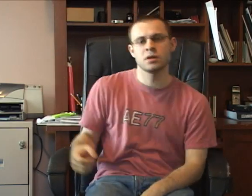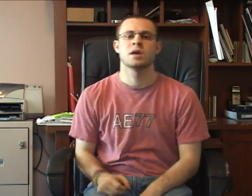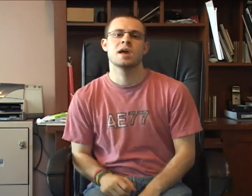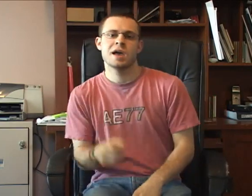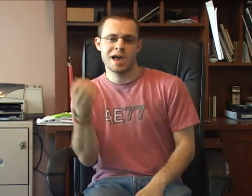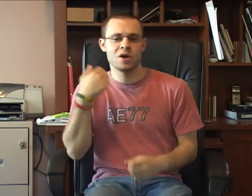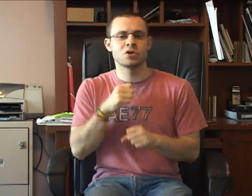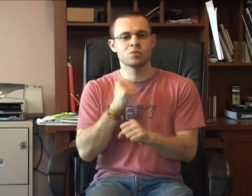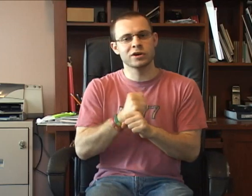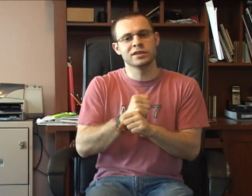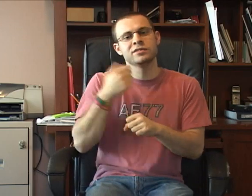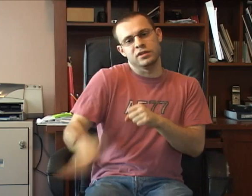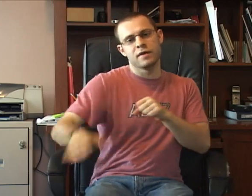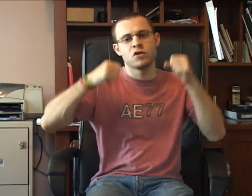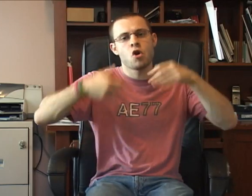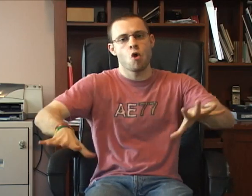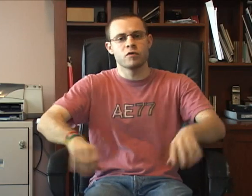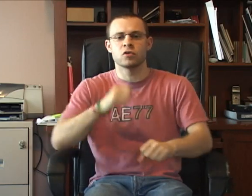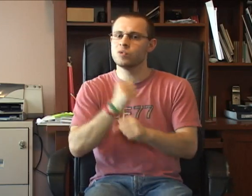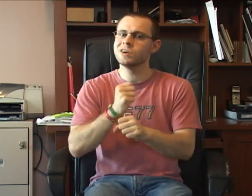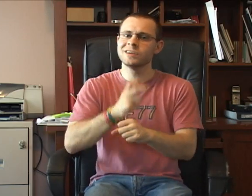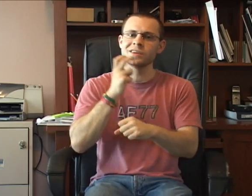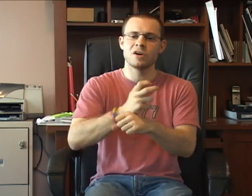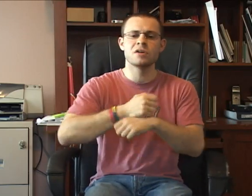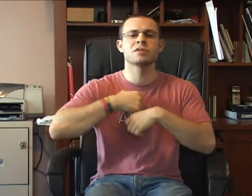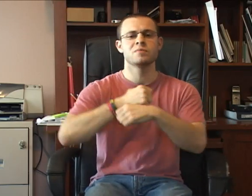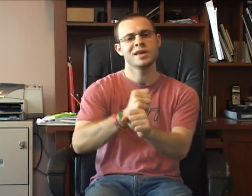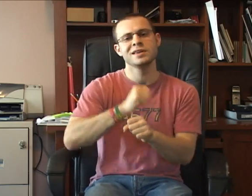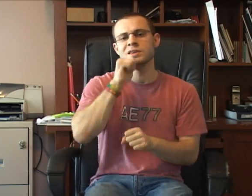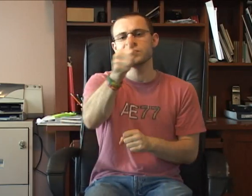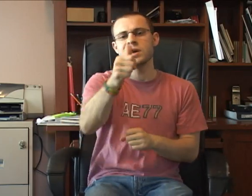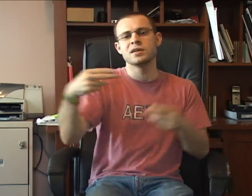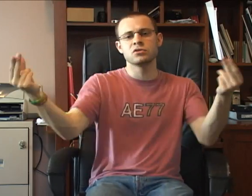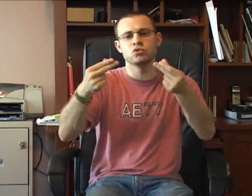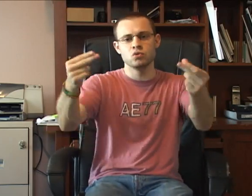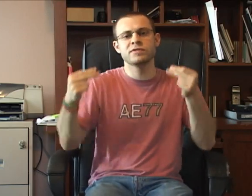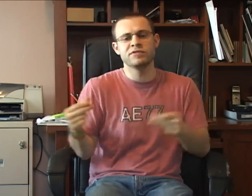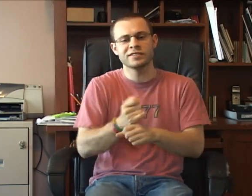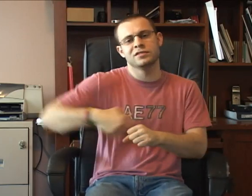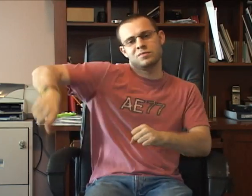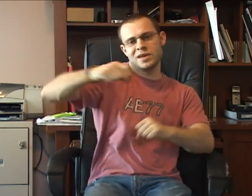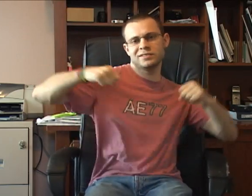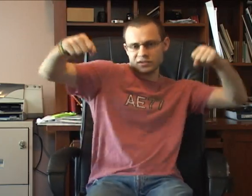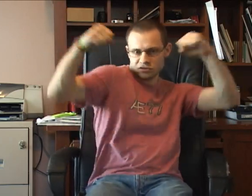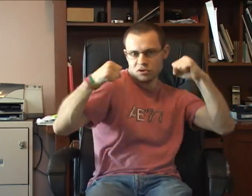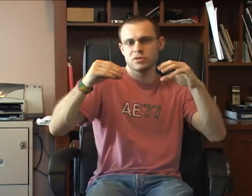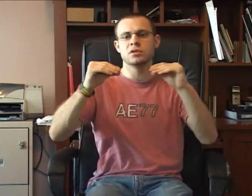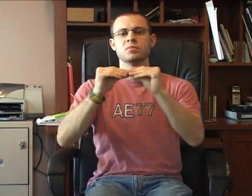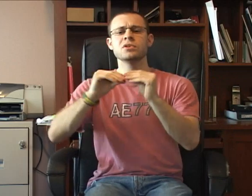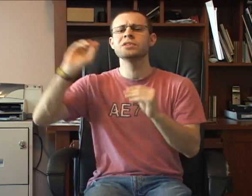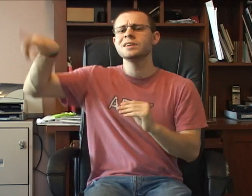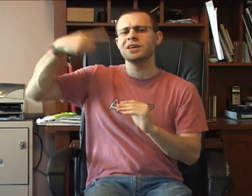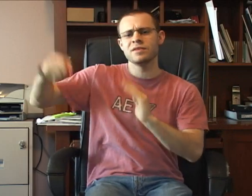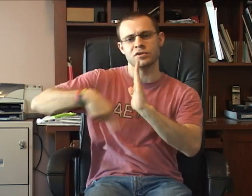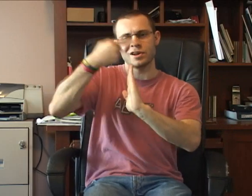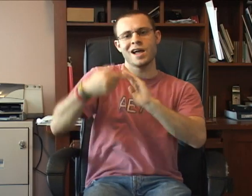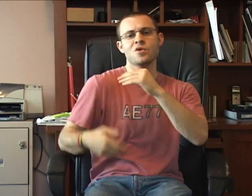Our work is never over It has to make us stronger All that we've Hour